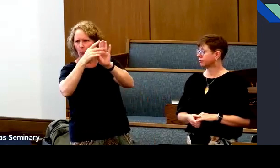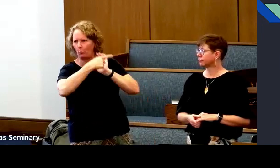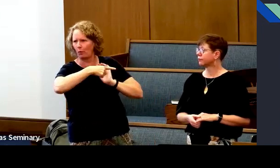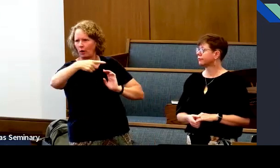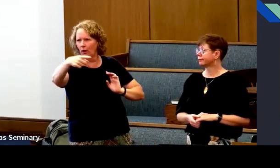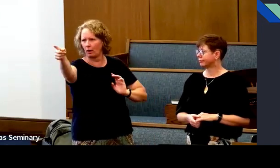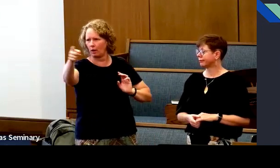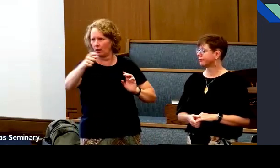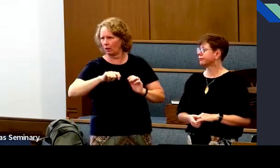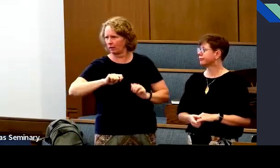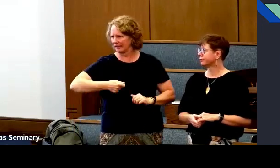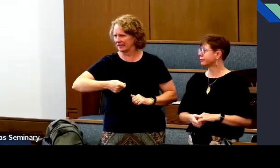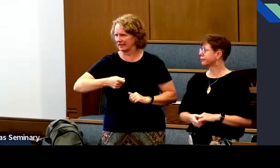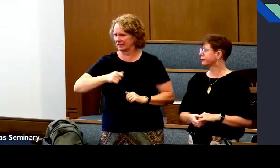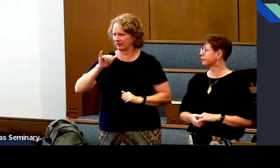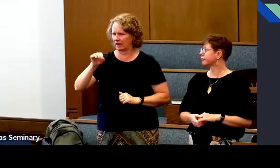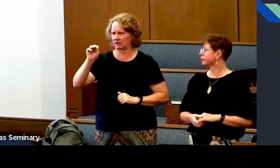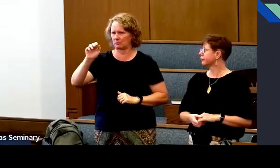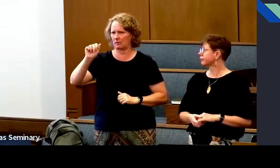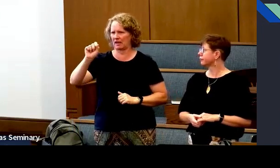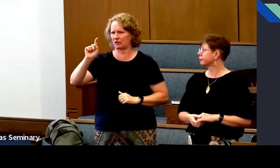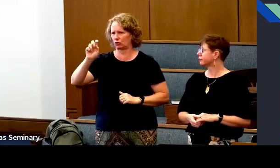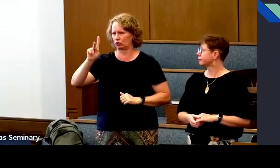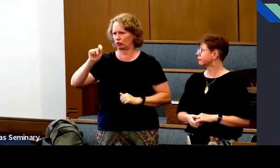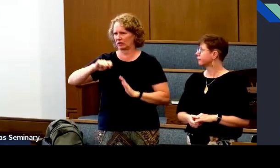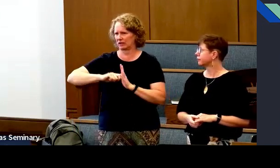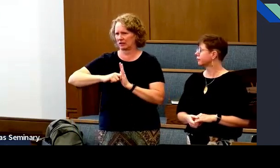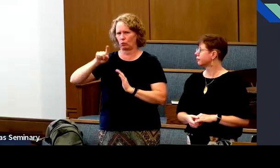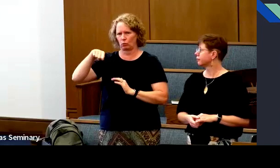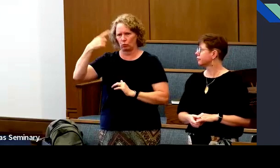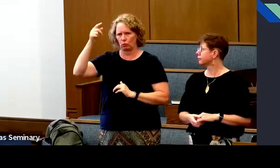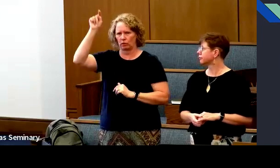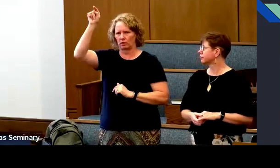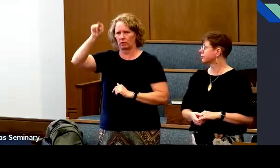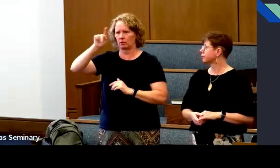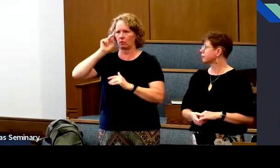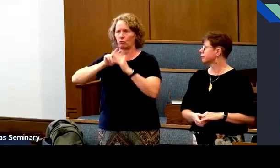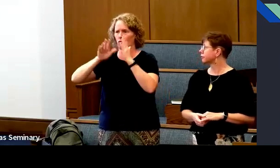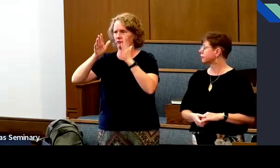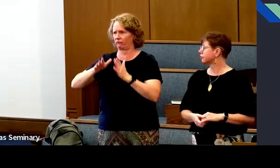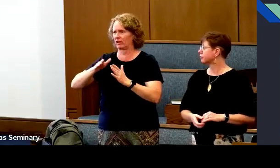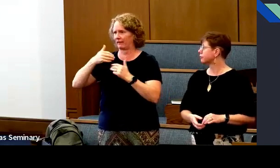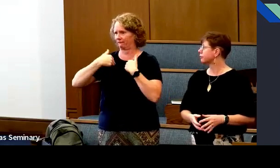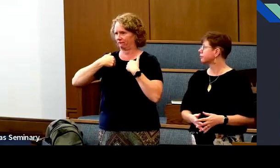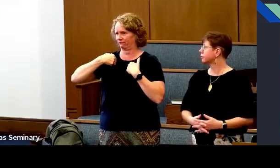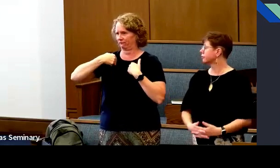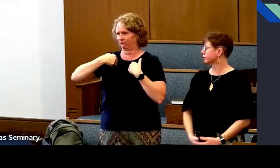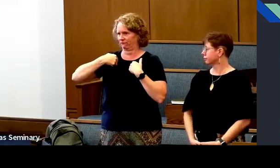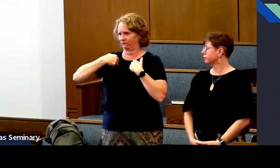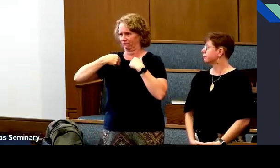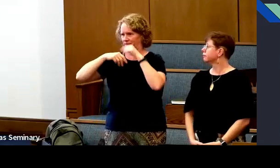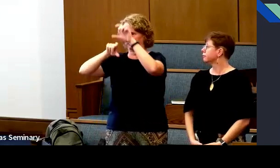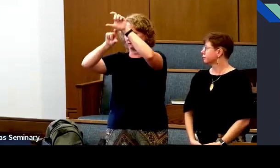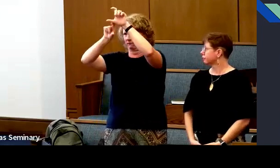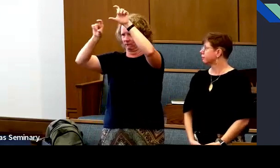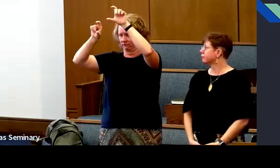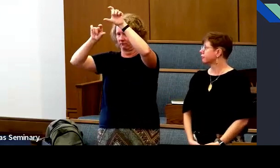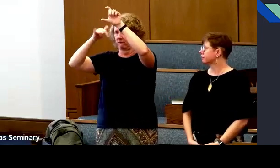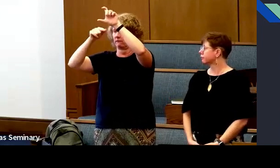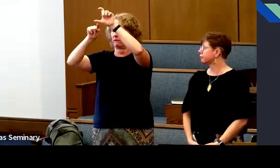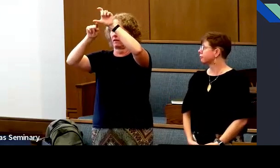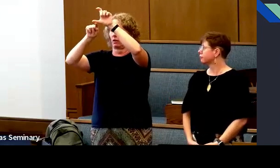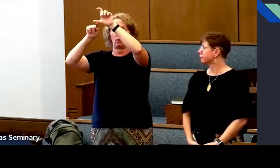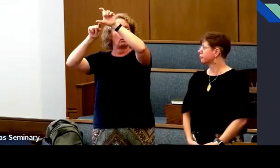Gohar has a key to open every door in this building. It's called a master key. The prophet has